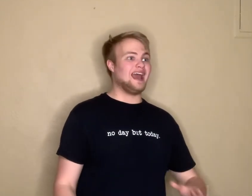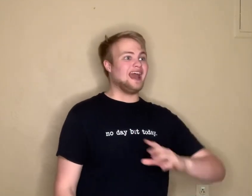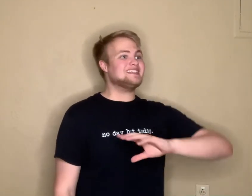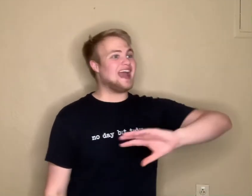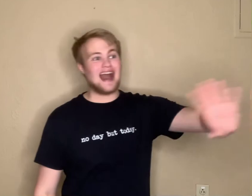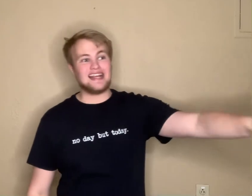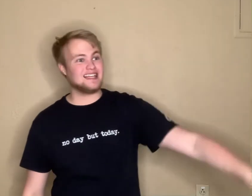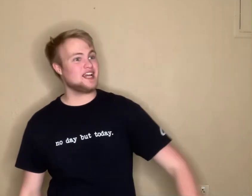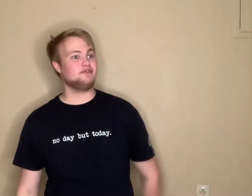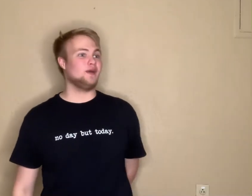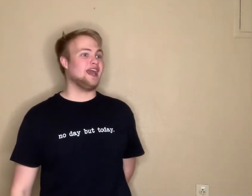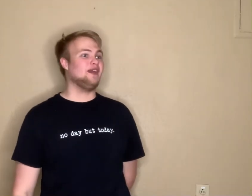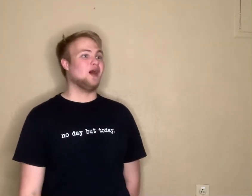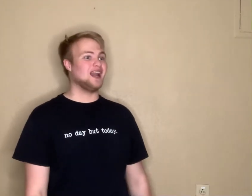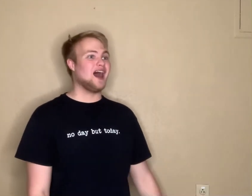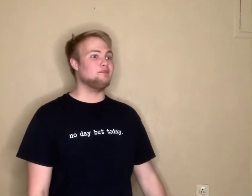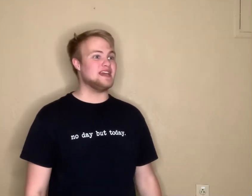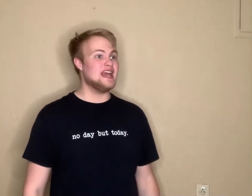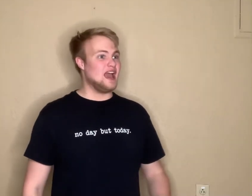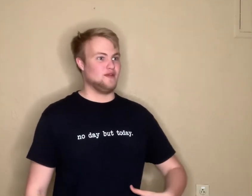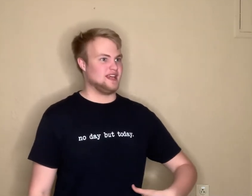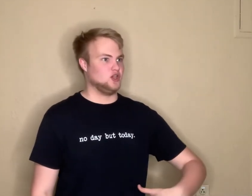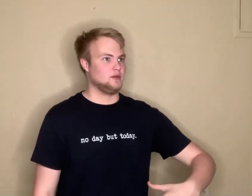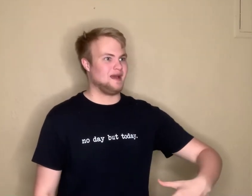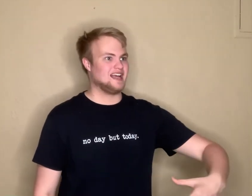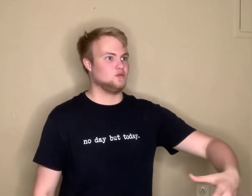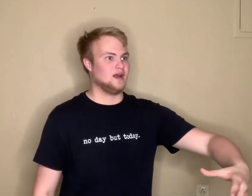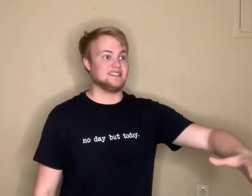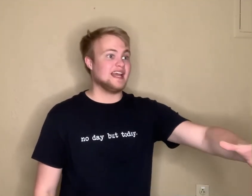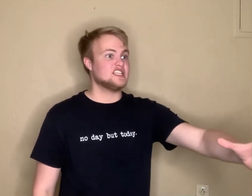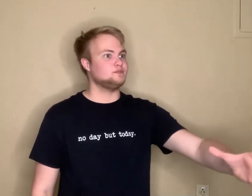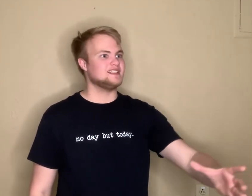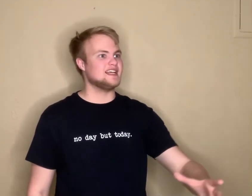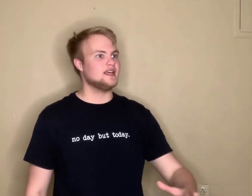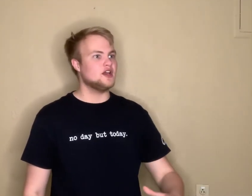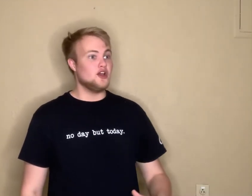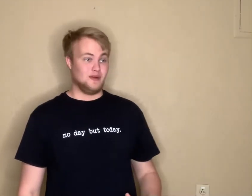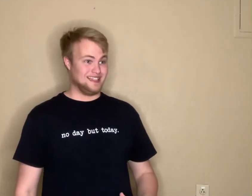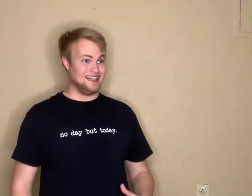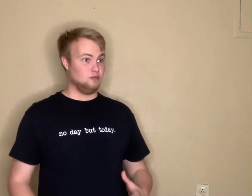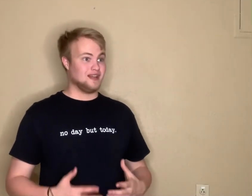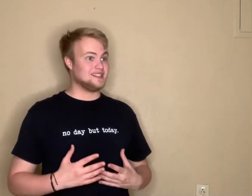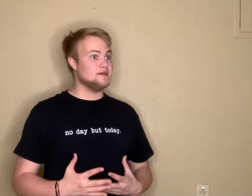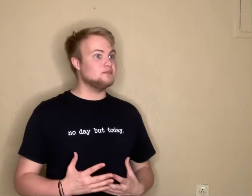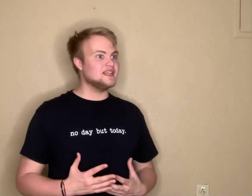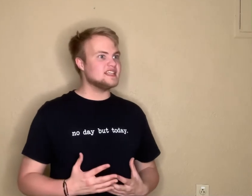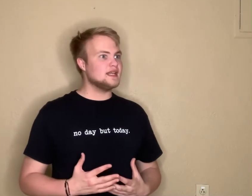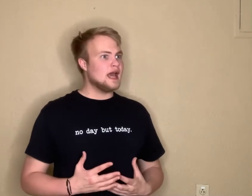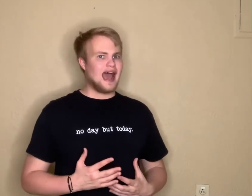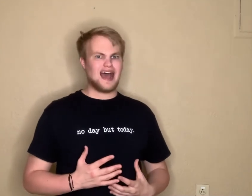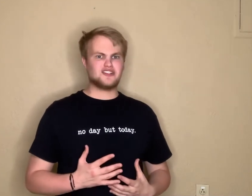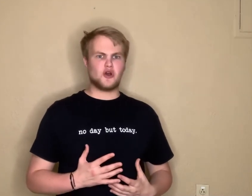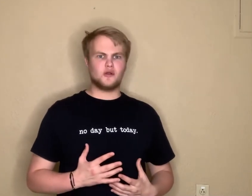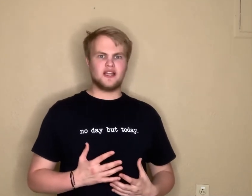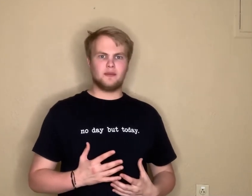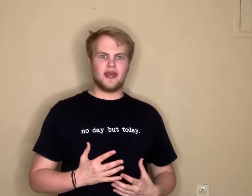to any drift we want to be. And we can look past what's explicit. We see that what's implicit has no limit.